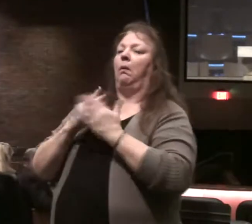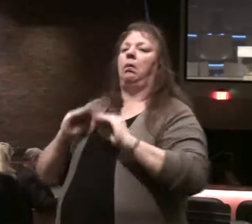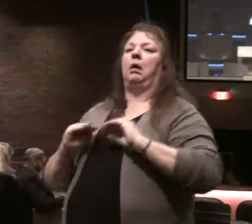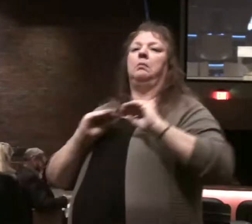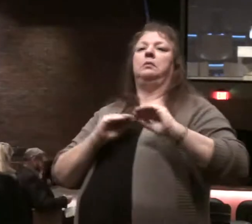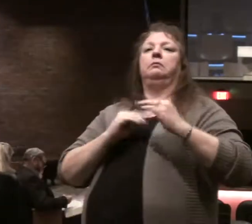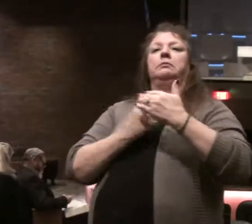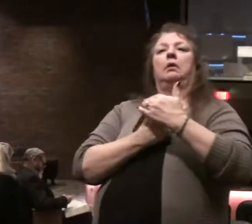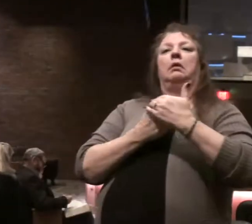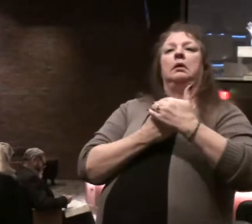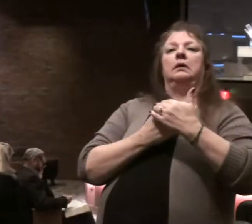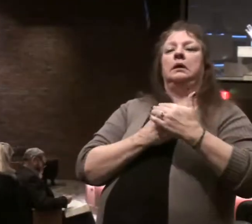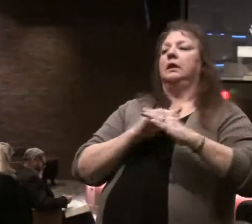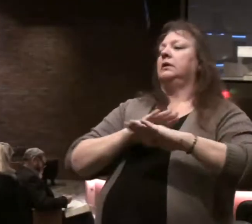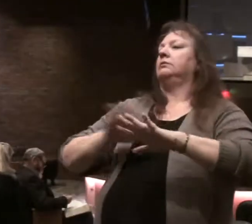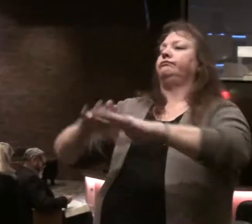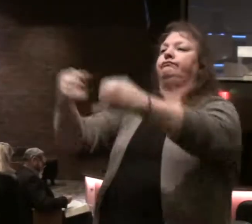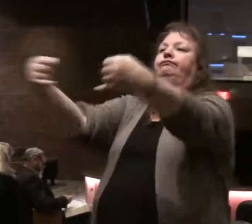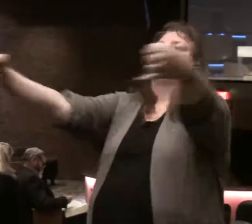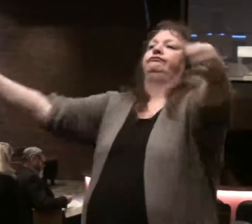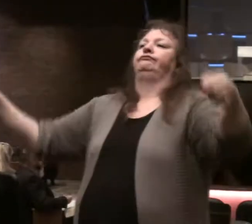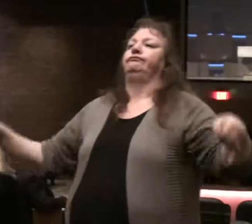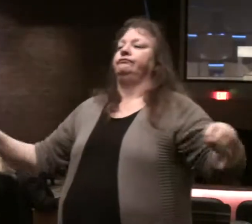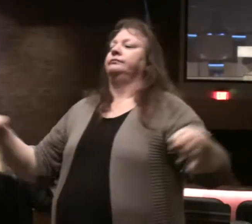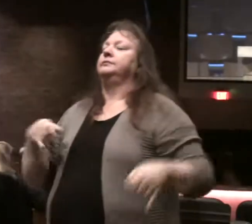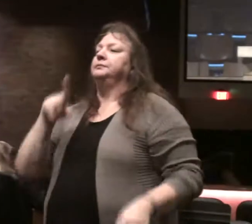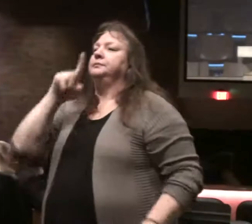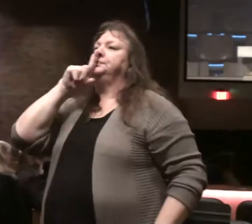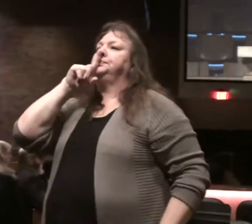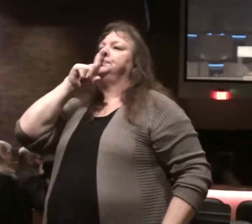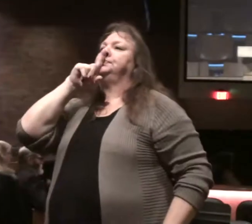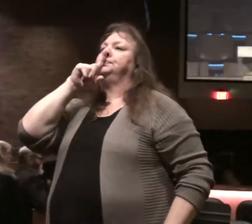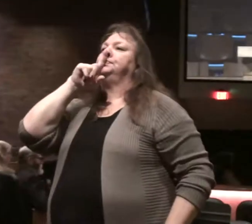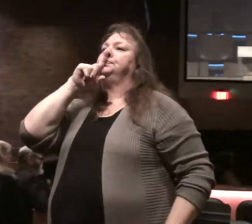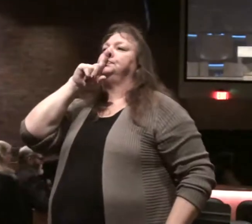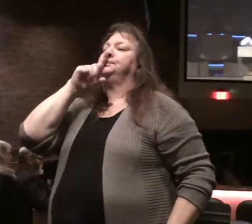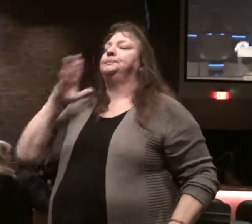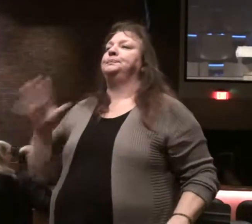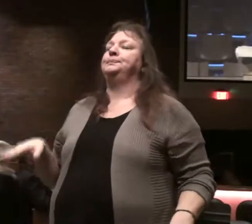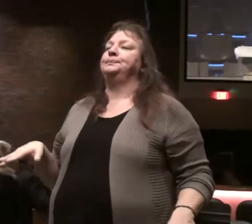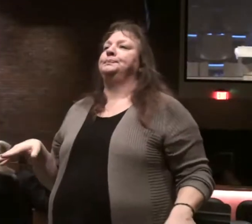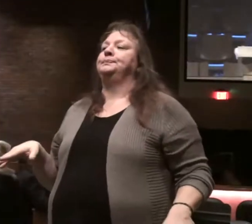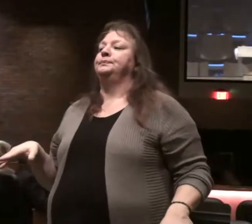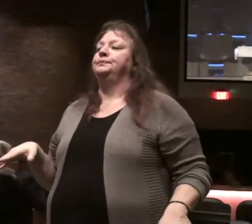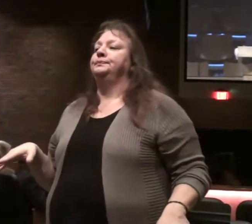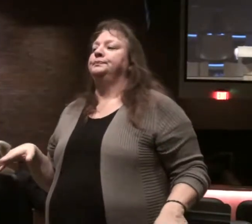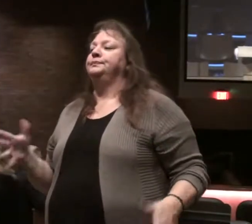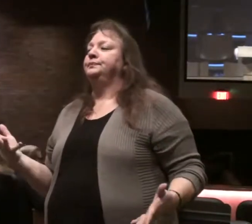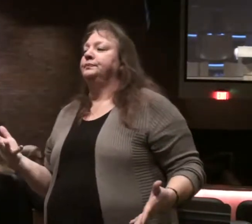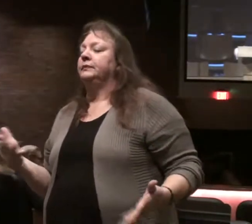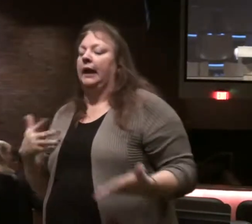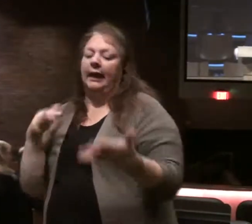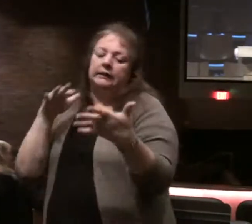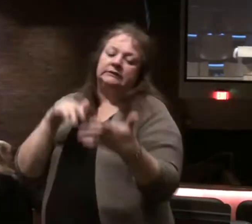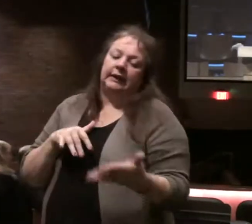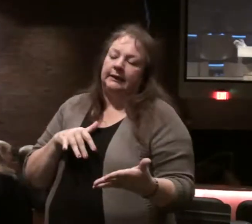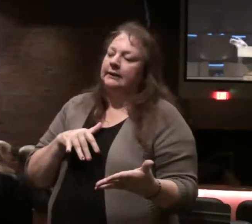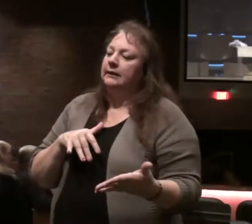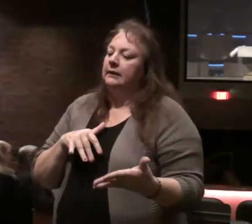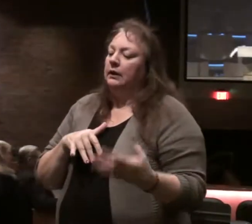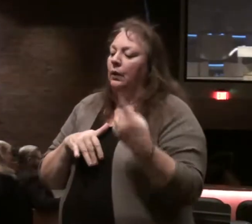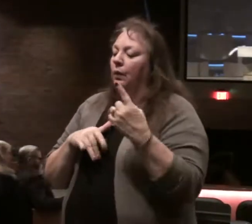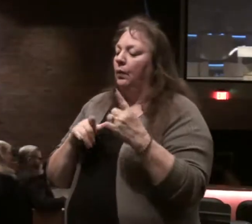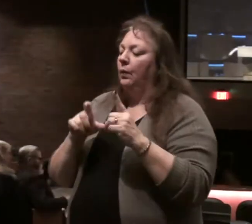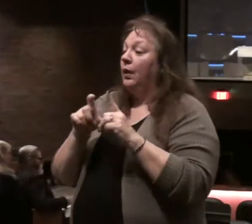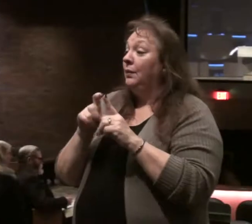move away and don't deal with anyone, maybe take a vow of silence and just supposedly study the scripture. You know, one